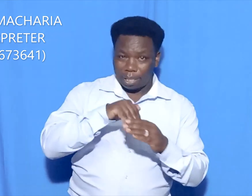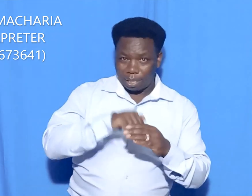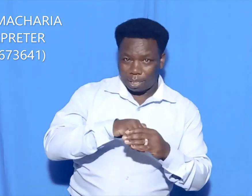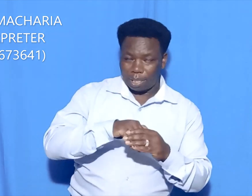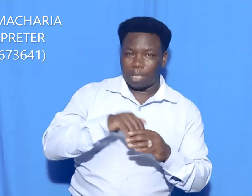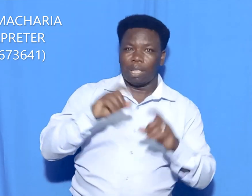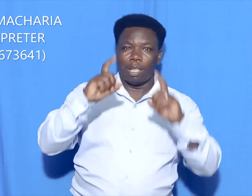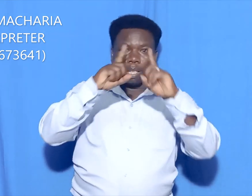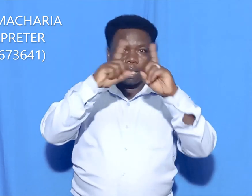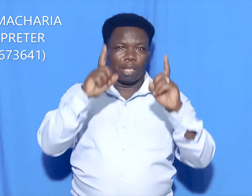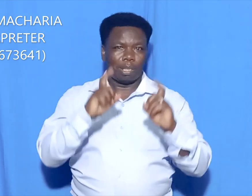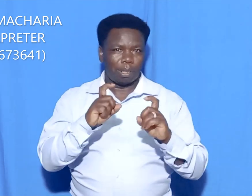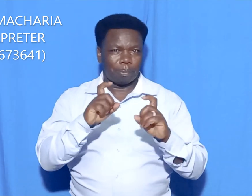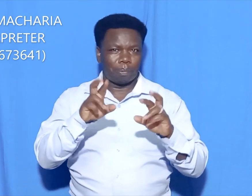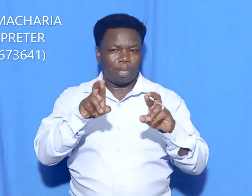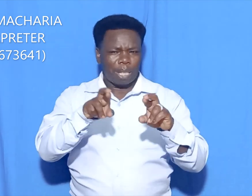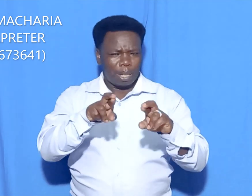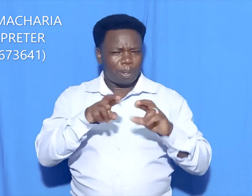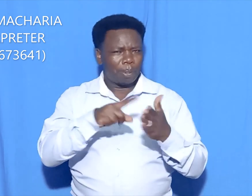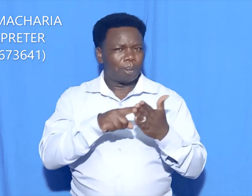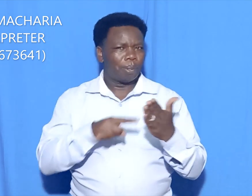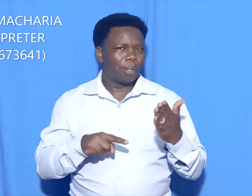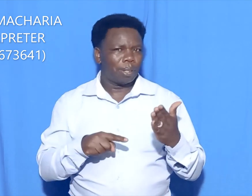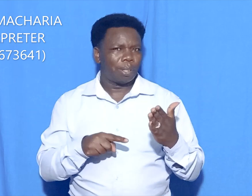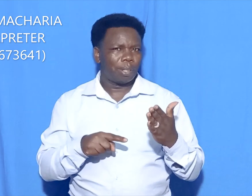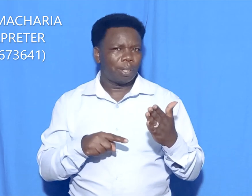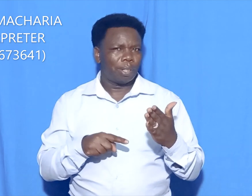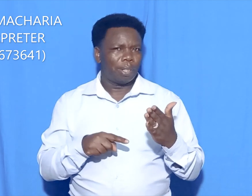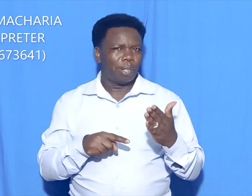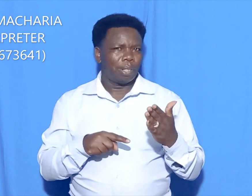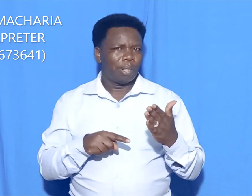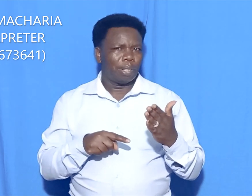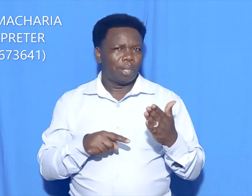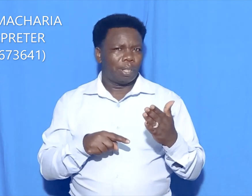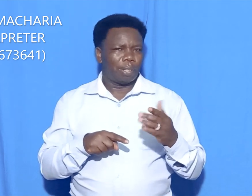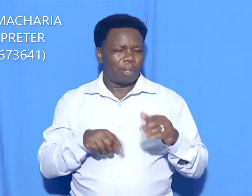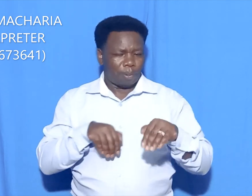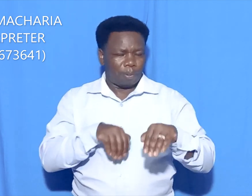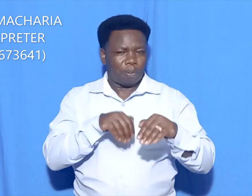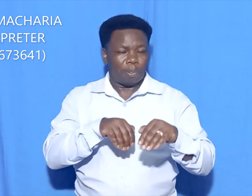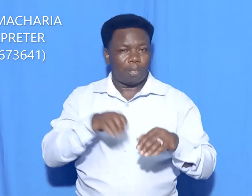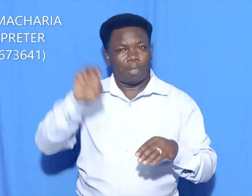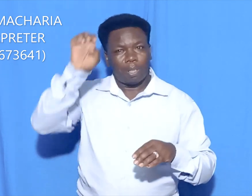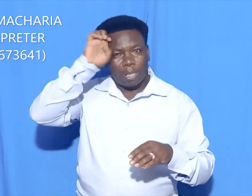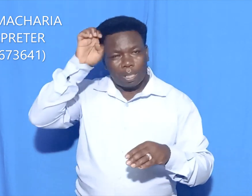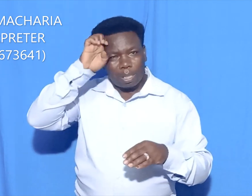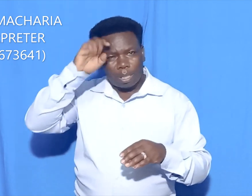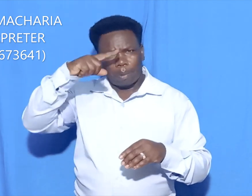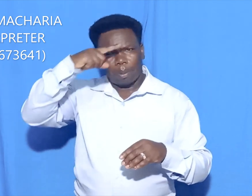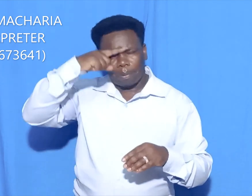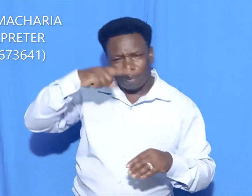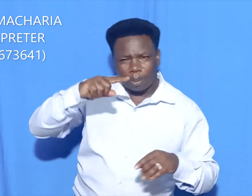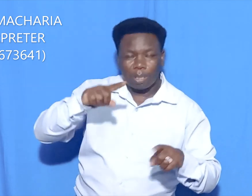What are the requirements? Estipulated in academic policy and examination card.